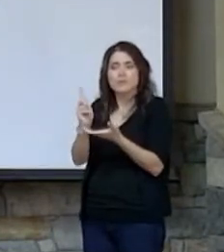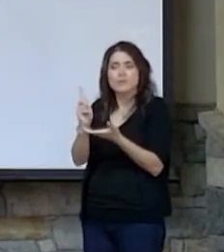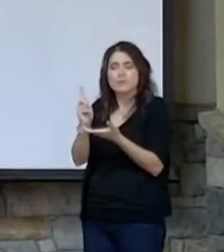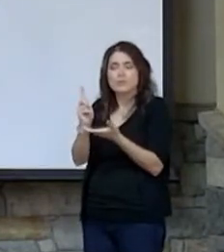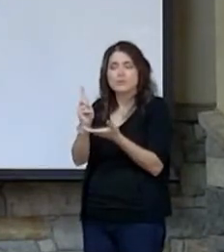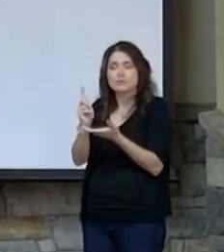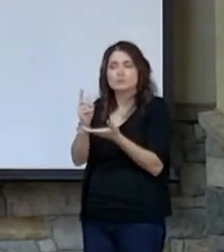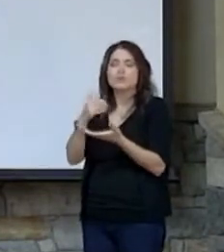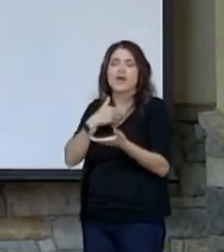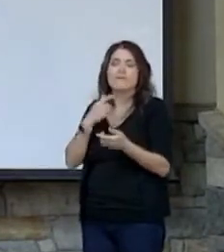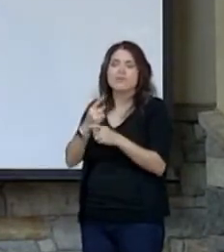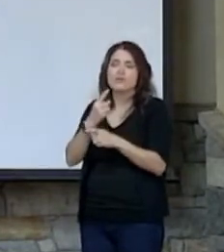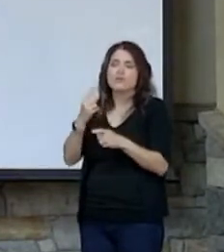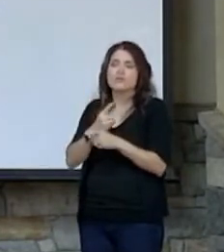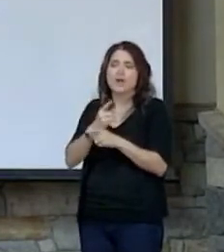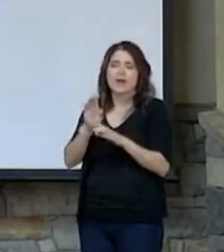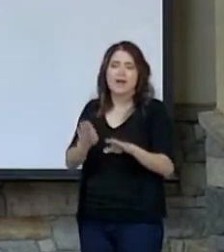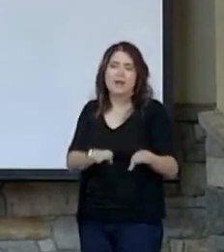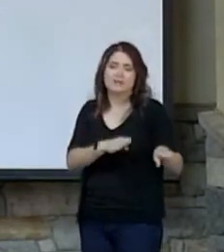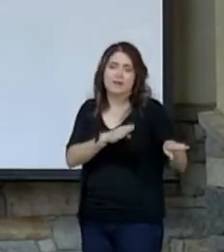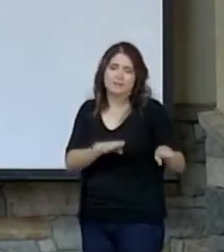who have the right conduct.